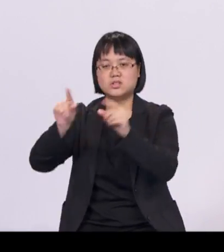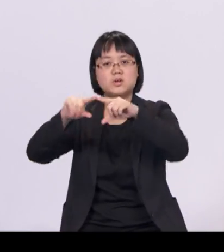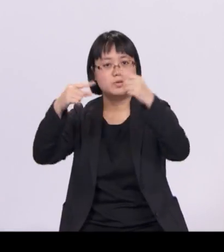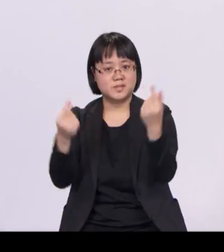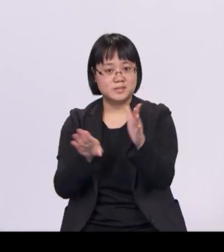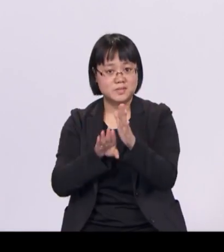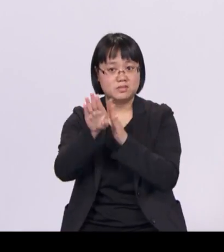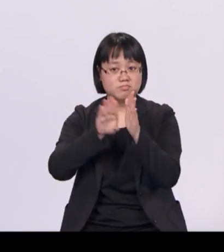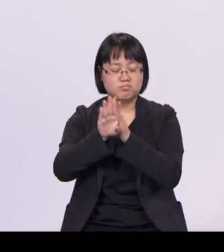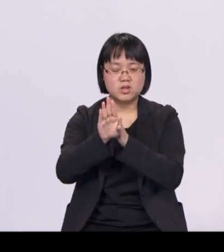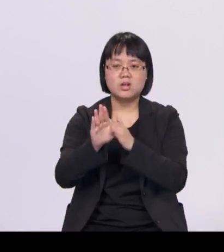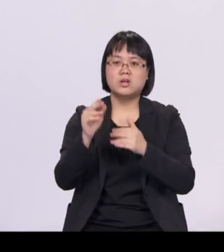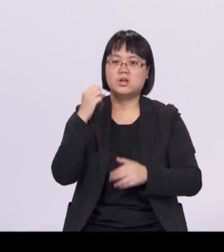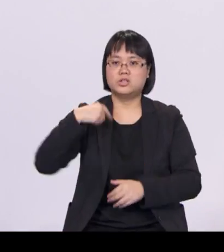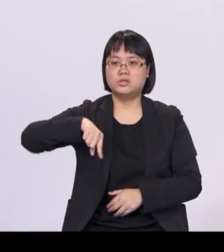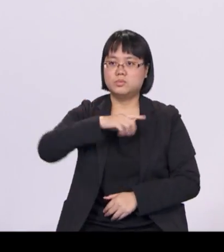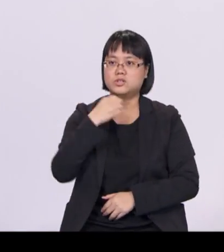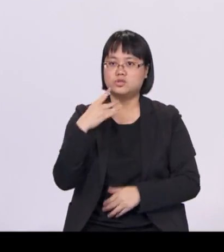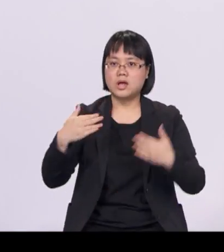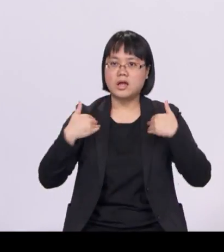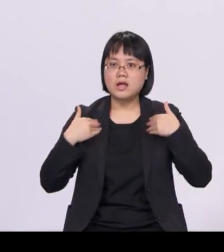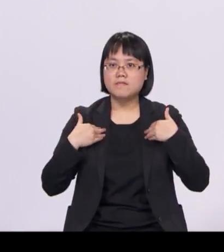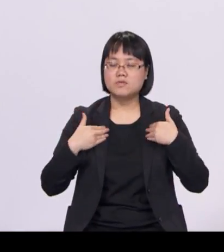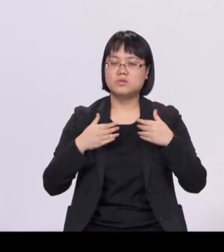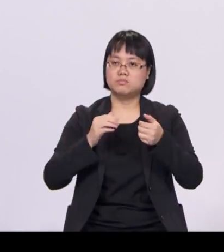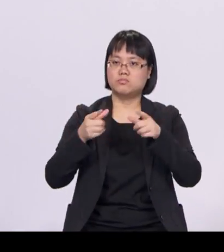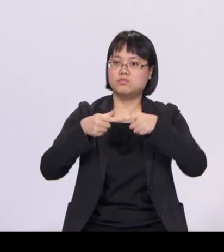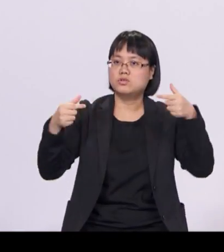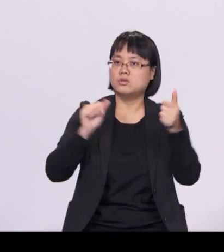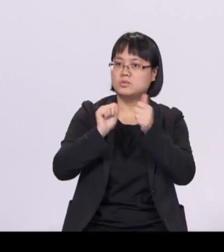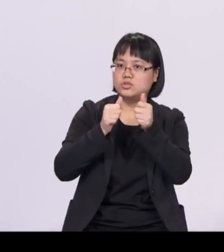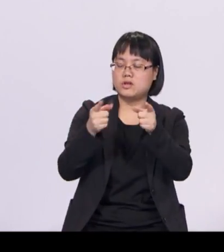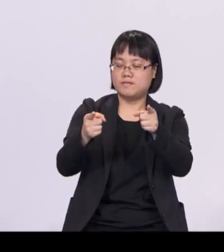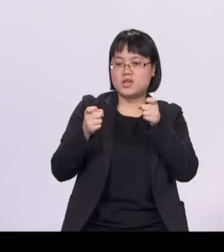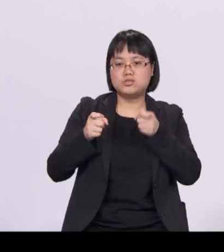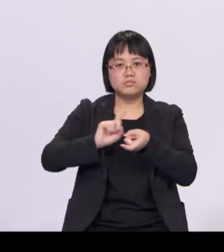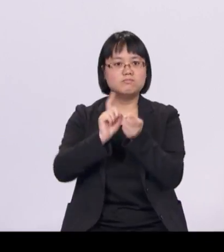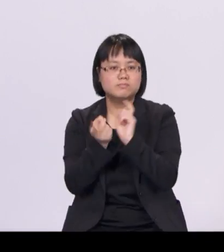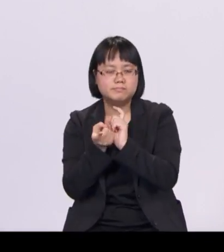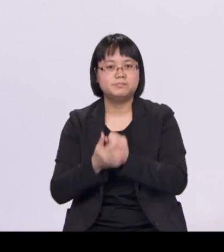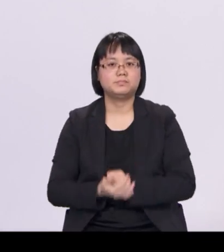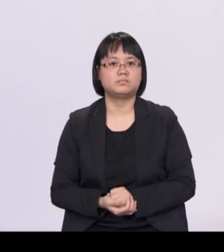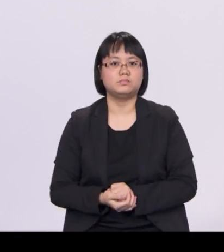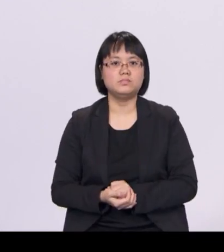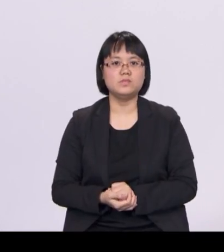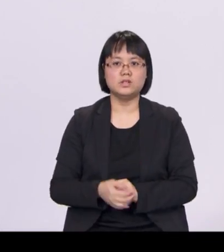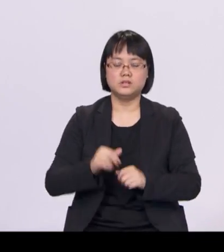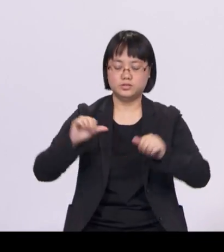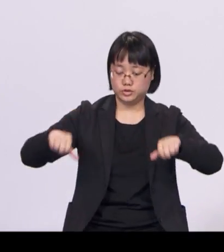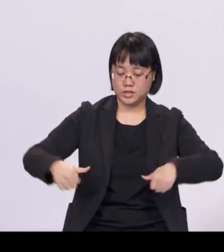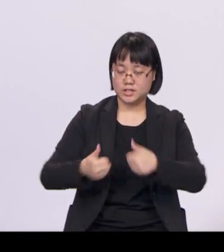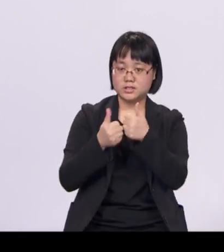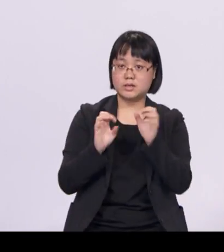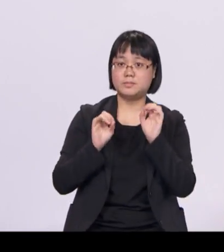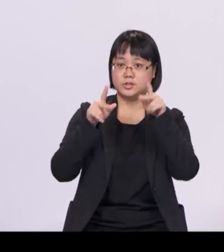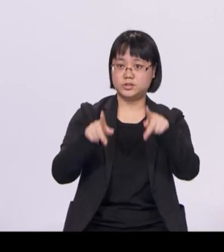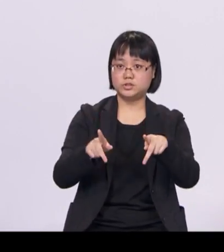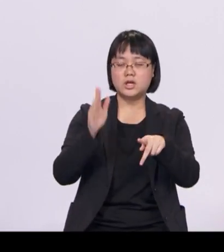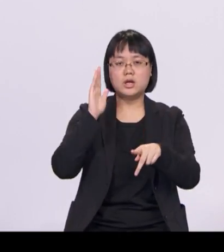competition and a faster pace of change. The specific challenges and opportunities will differ from industry to industry,